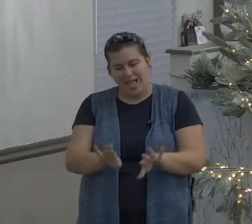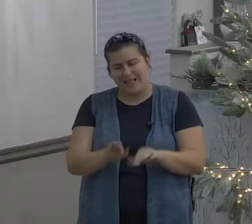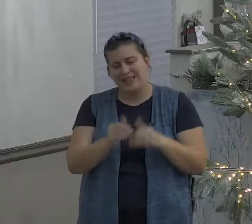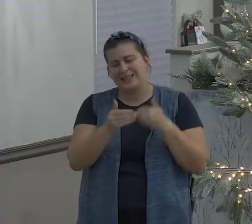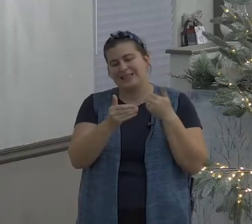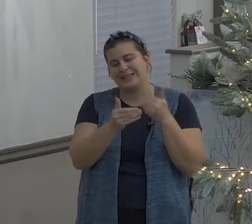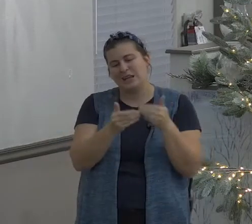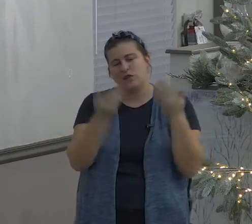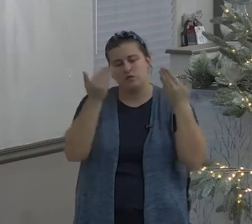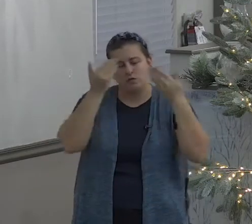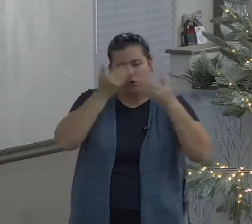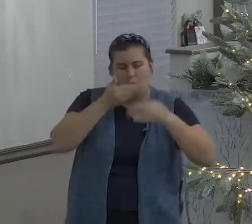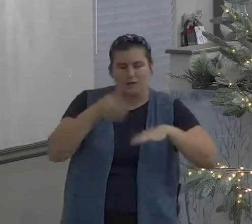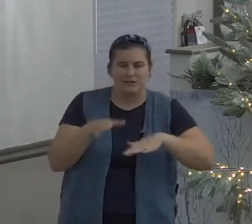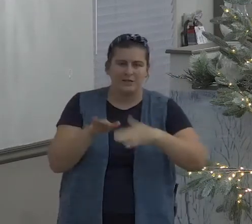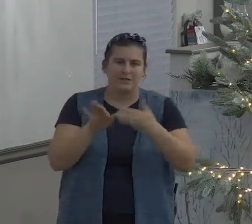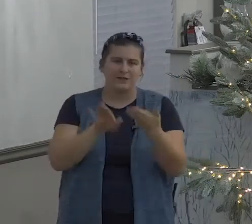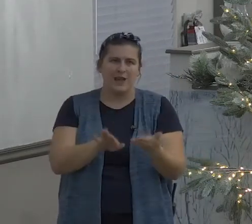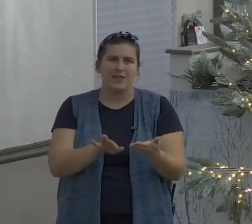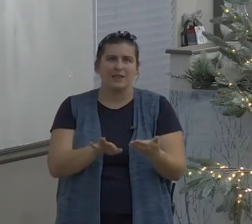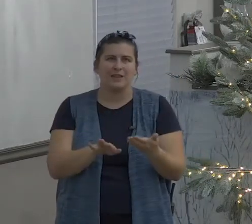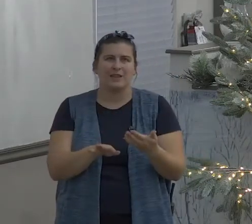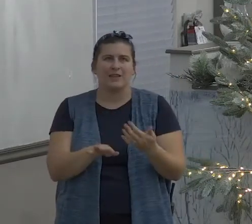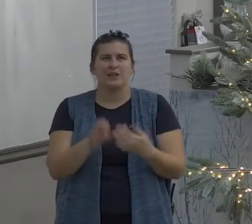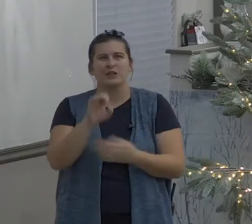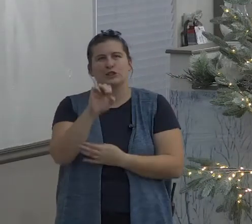sadness tragedy